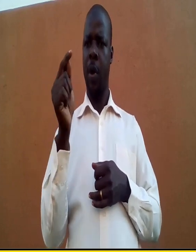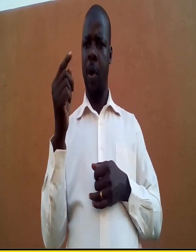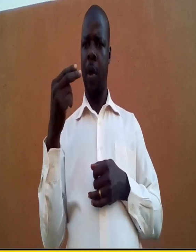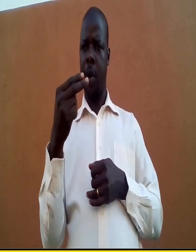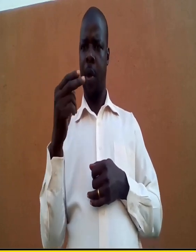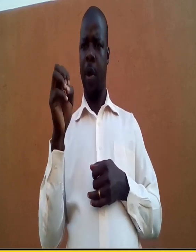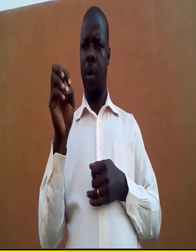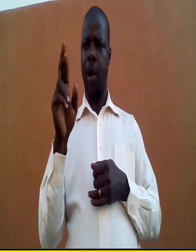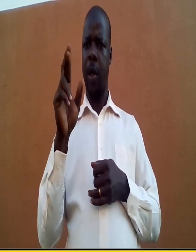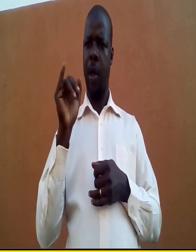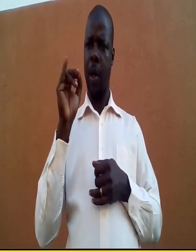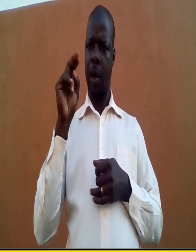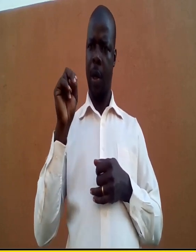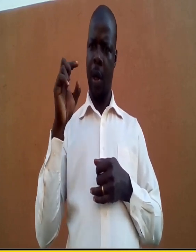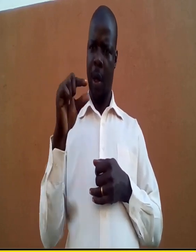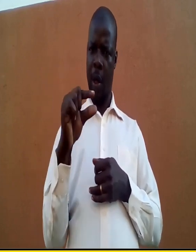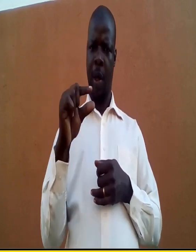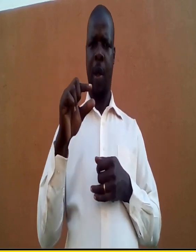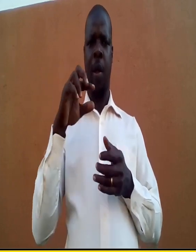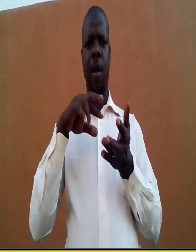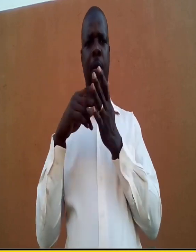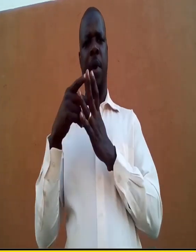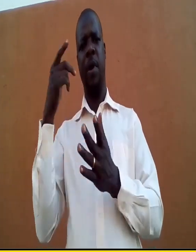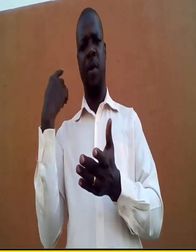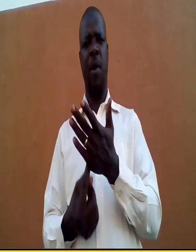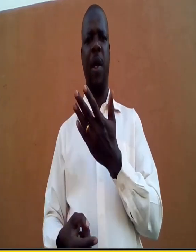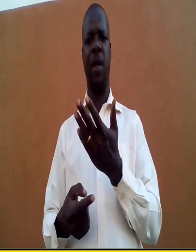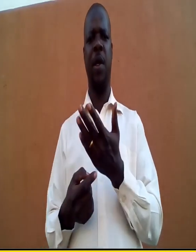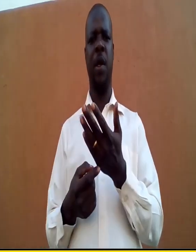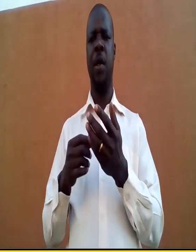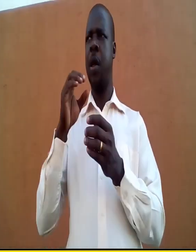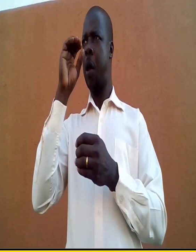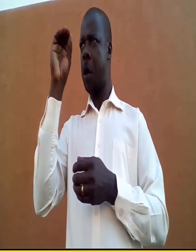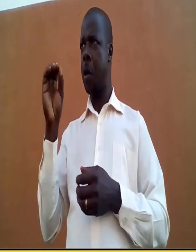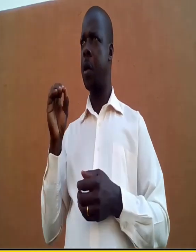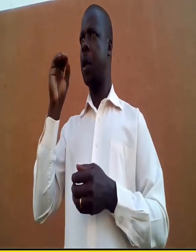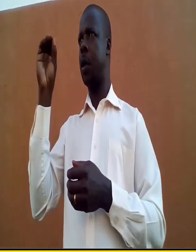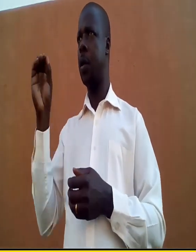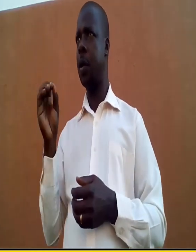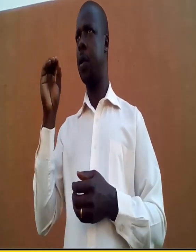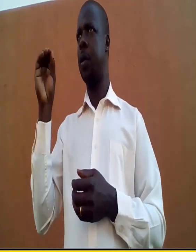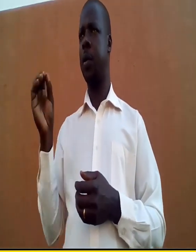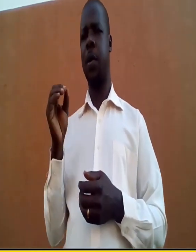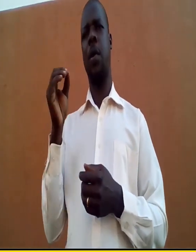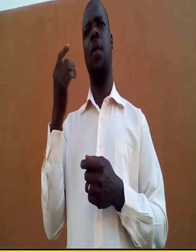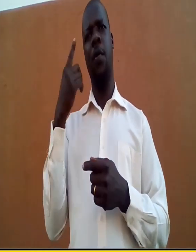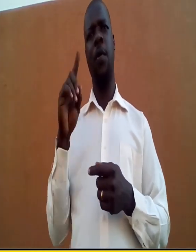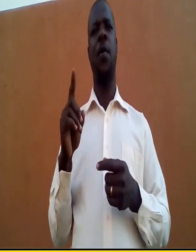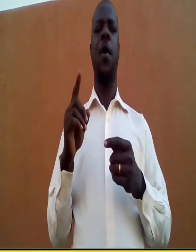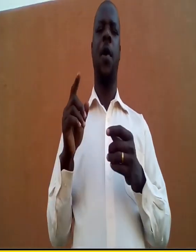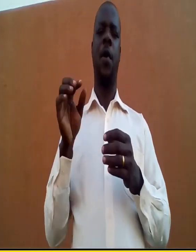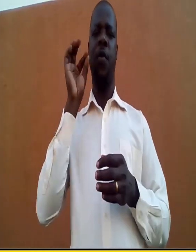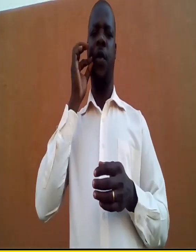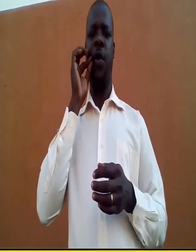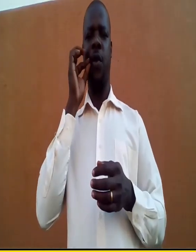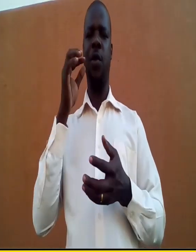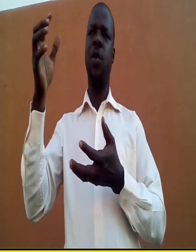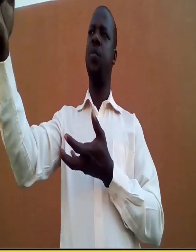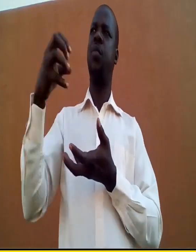gathering. It means what? Looking for